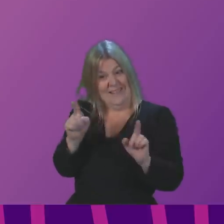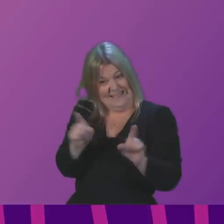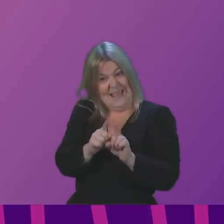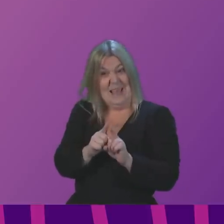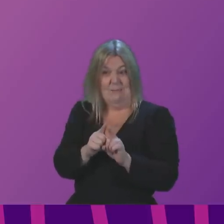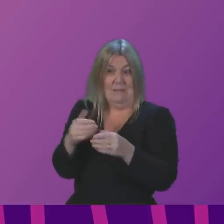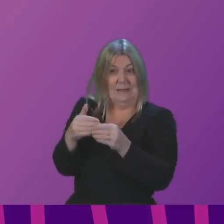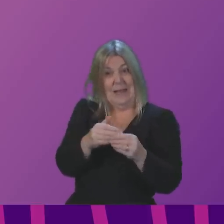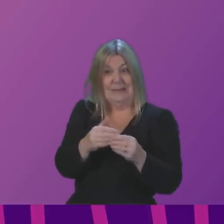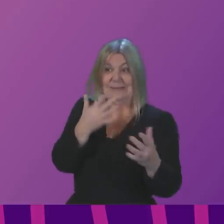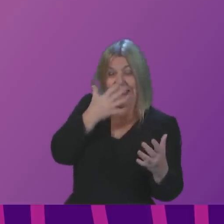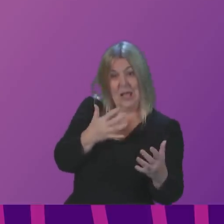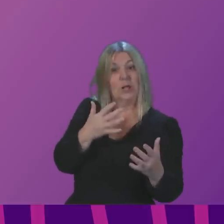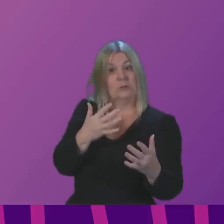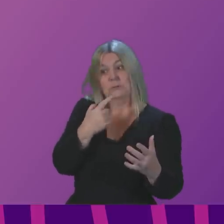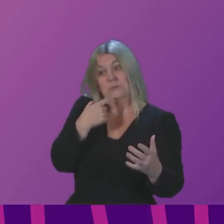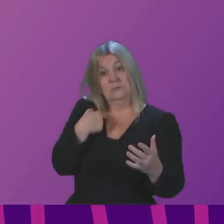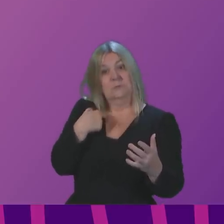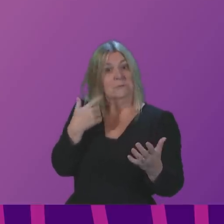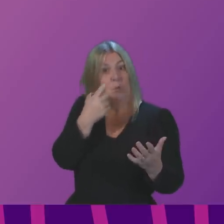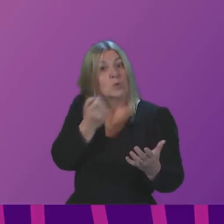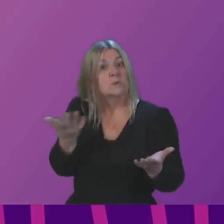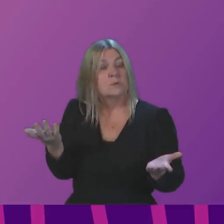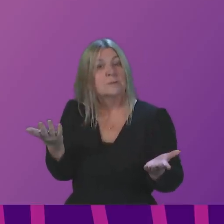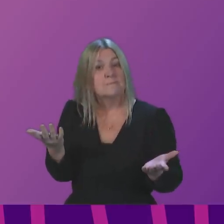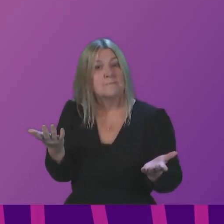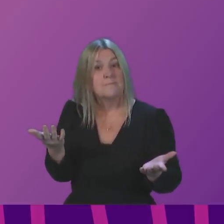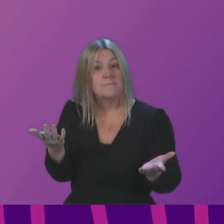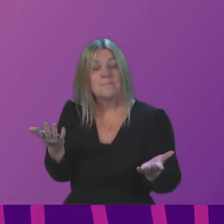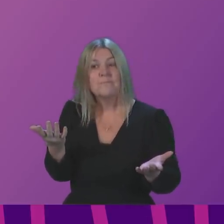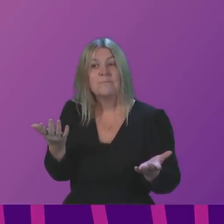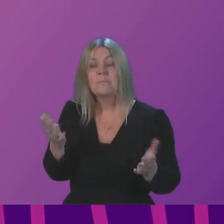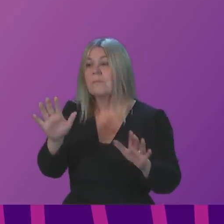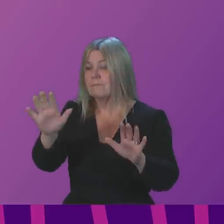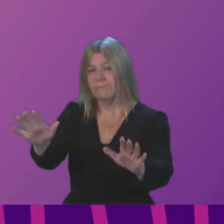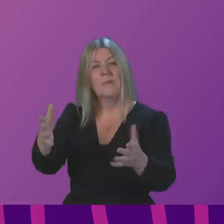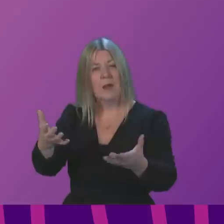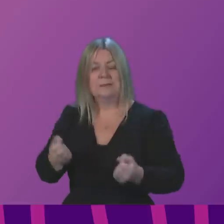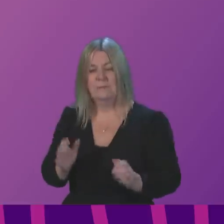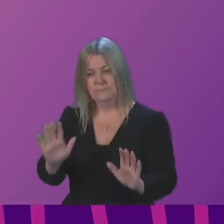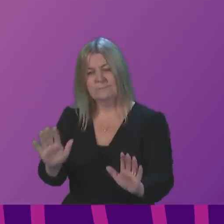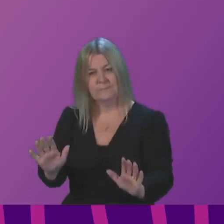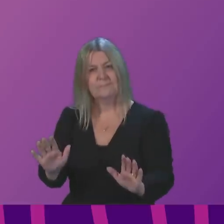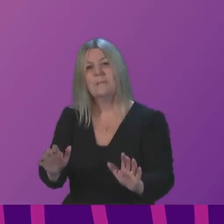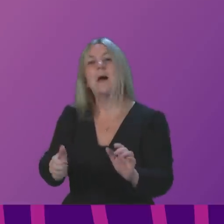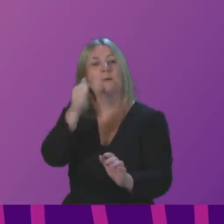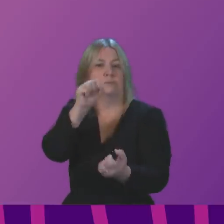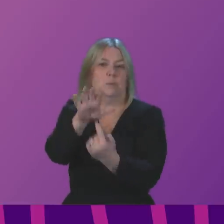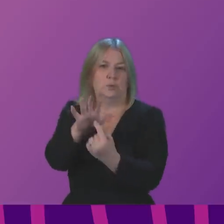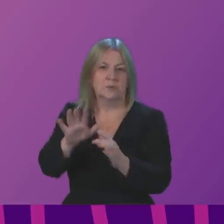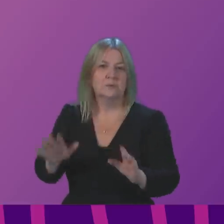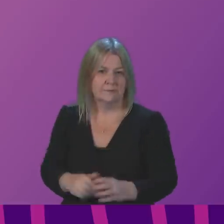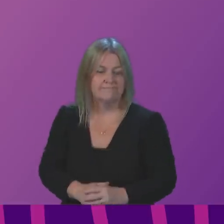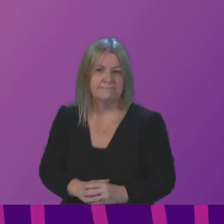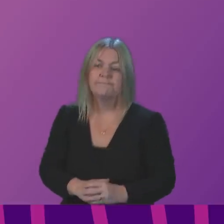guidance, the majority, the vast majority. But, you know, I accept readily because I know how important it is that we